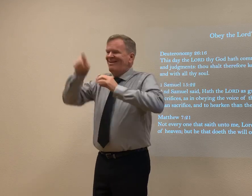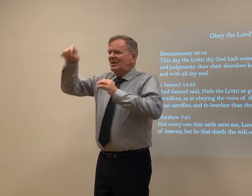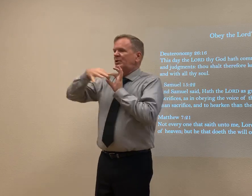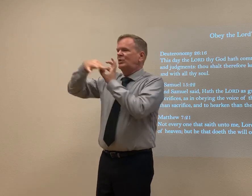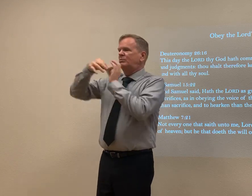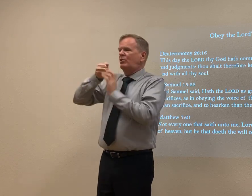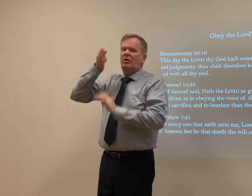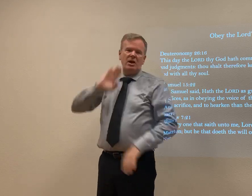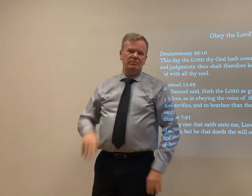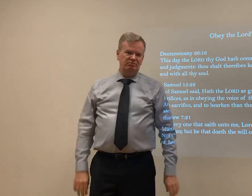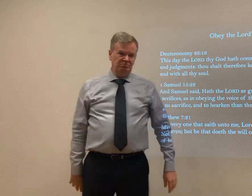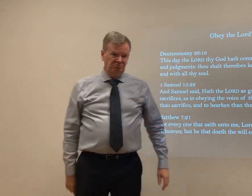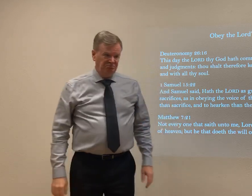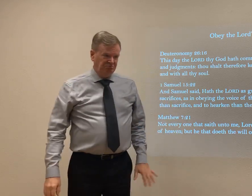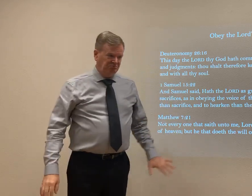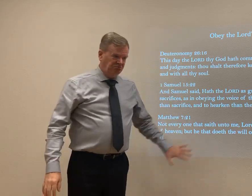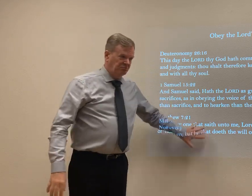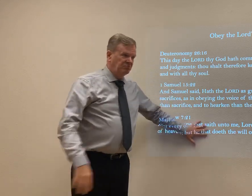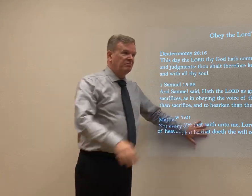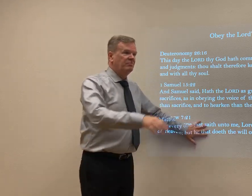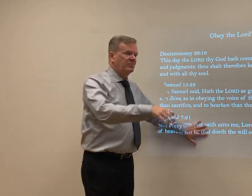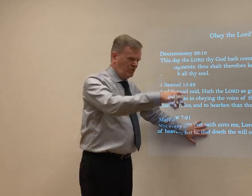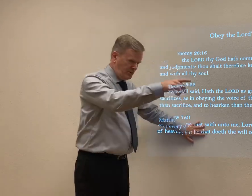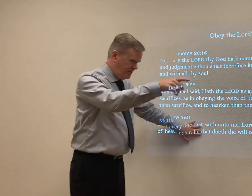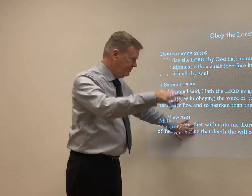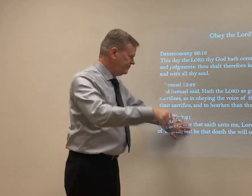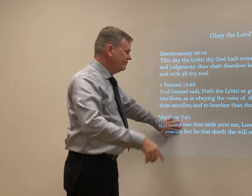Conversion is a relationship with God. It's more than just accepting.